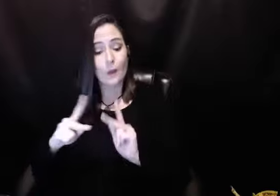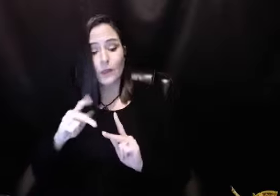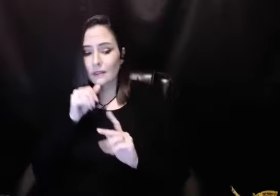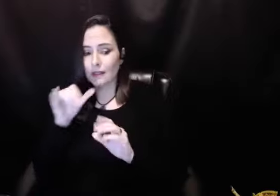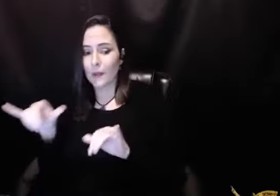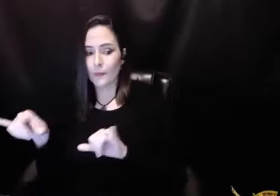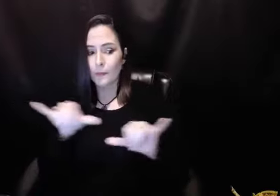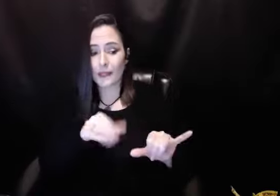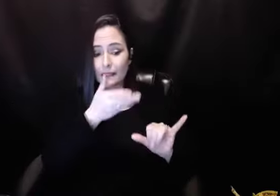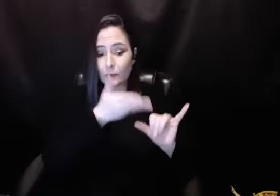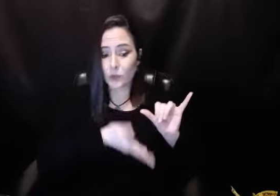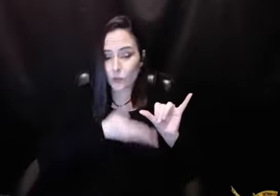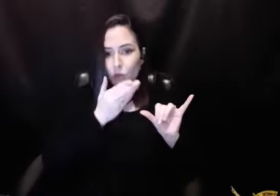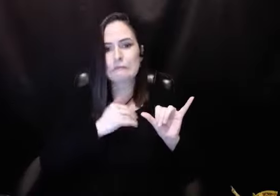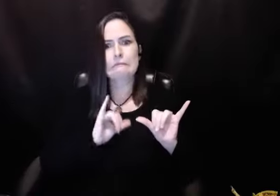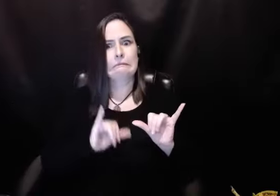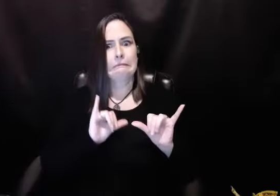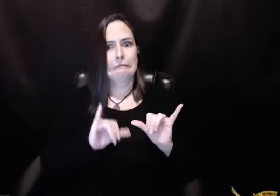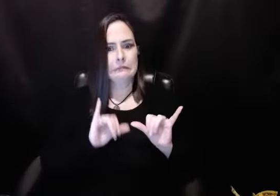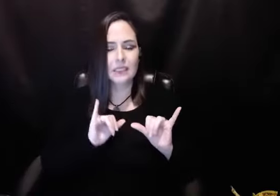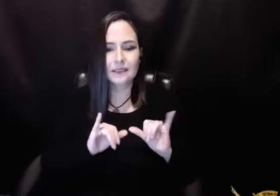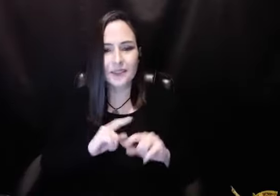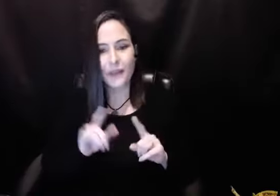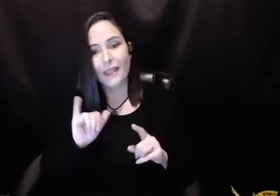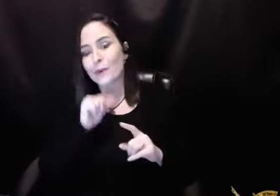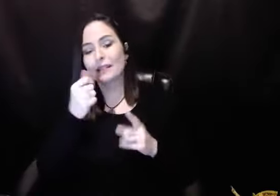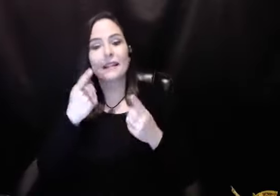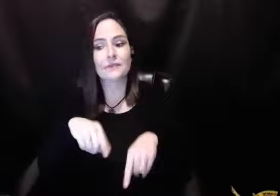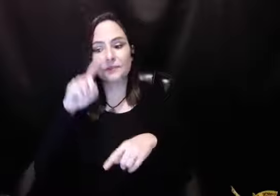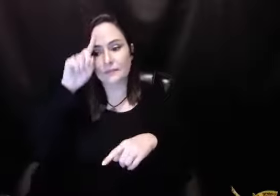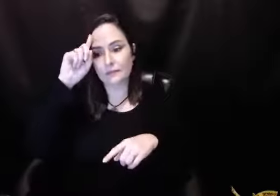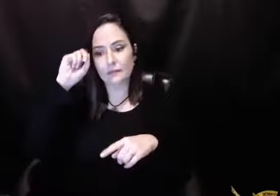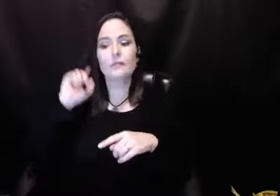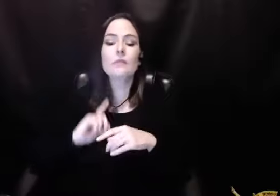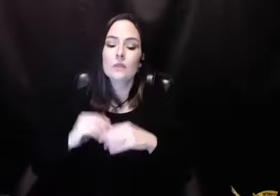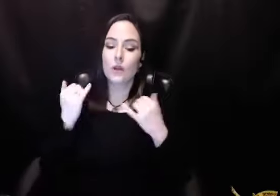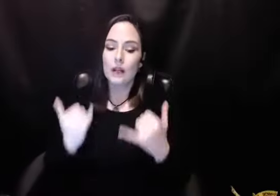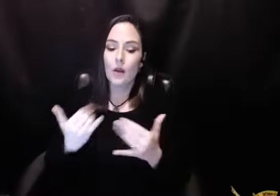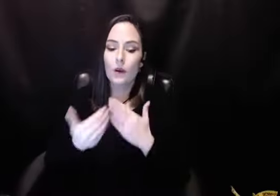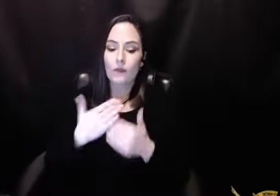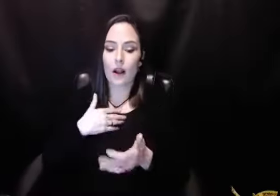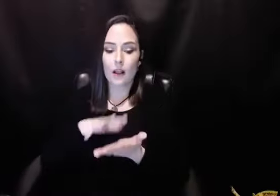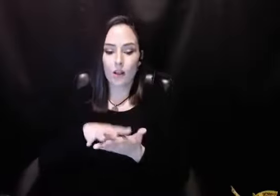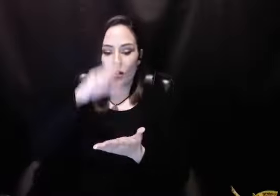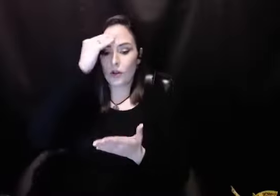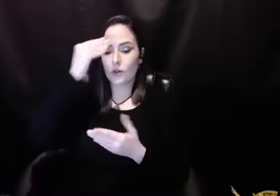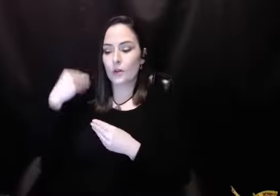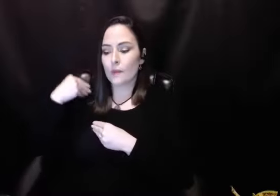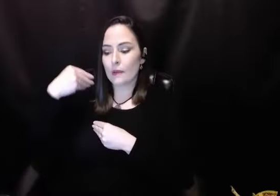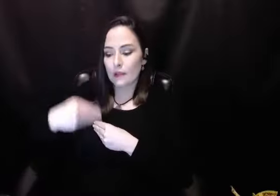to be. So that will be my use for today, I guess, you know, one of those things. But that wasn't it, you know, and it